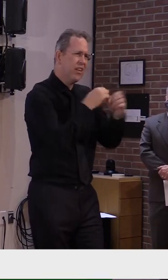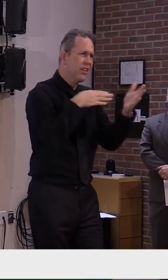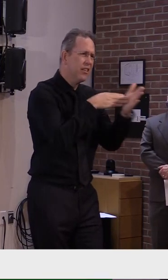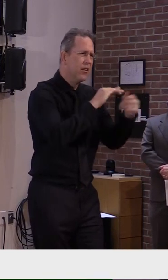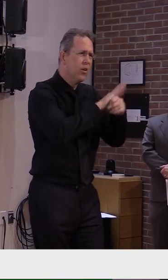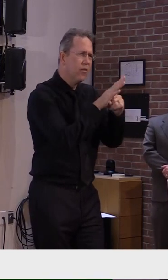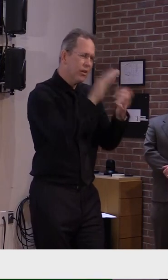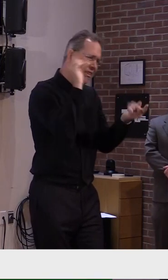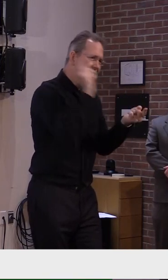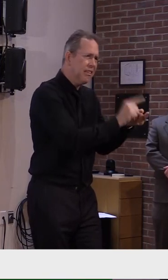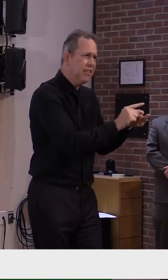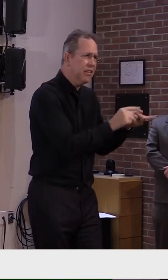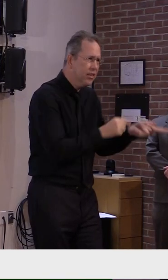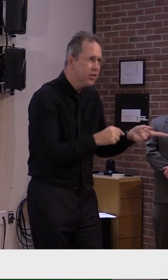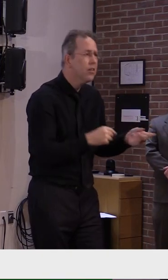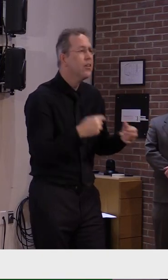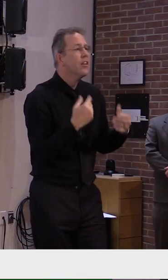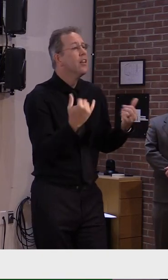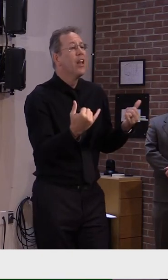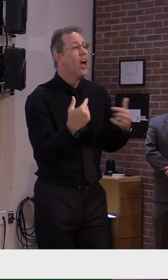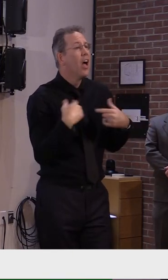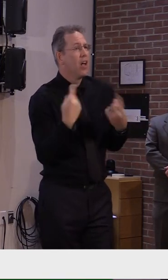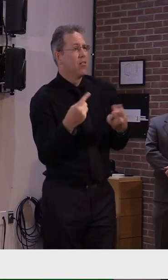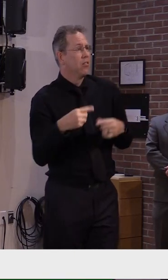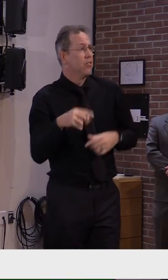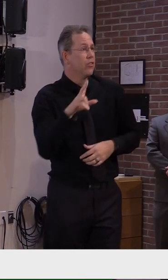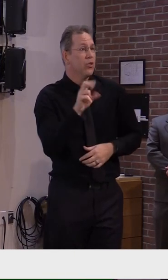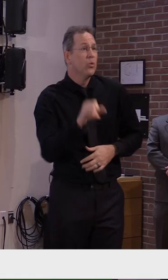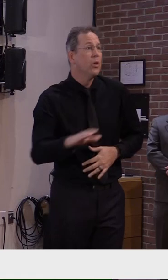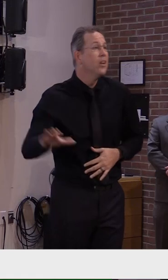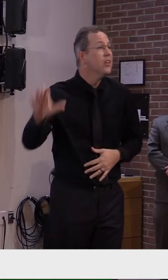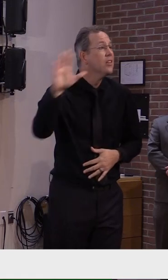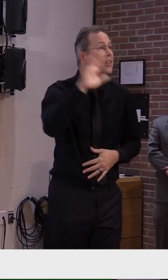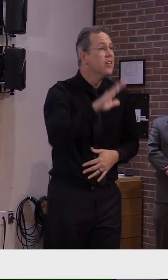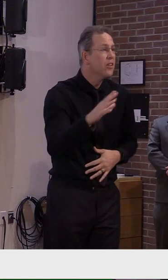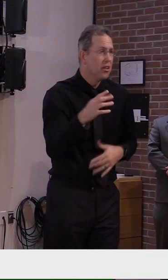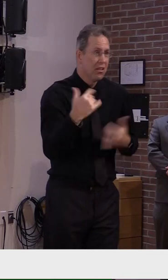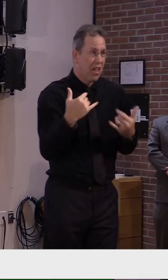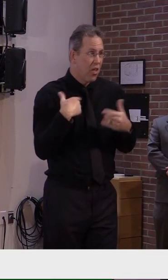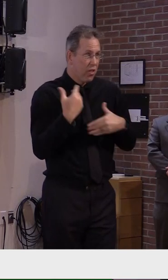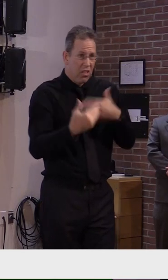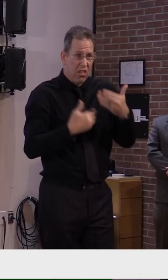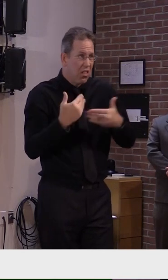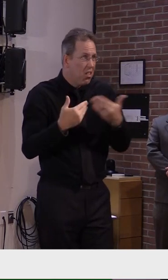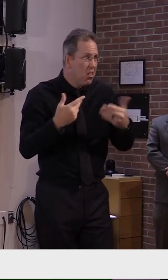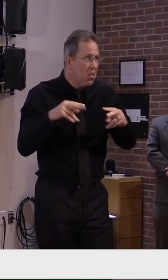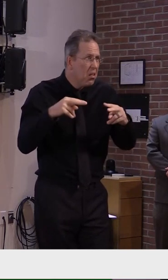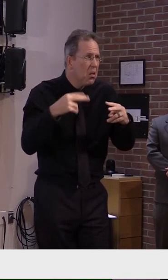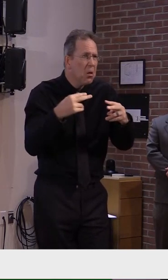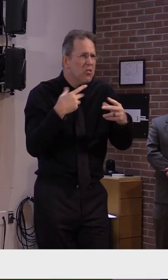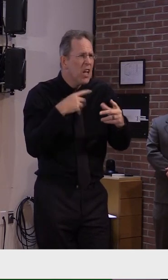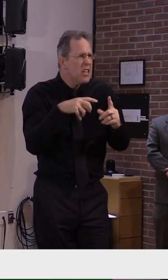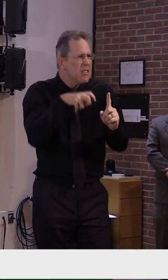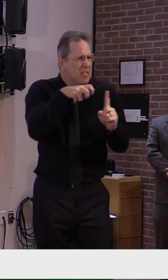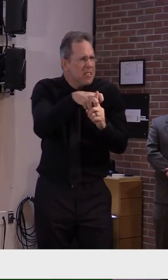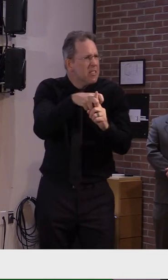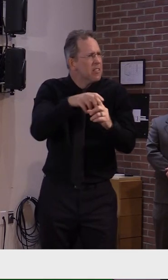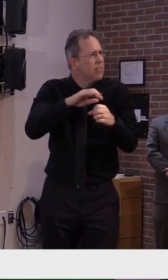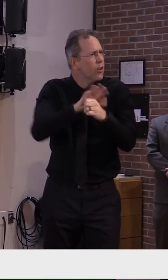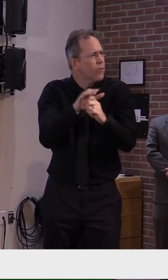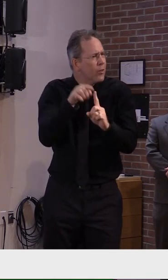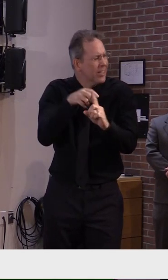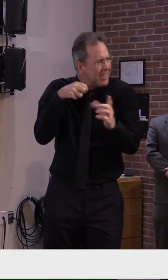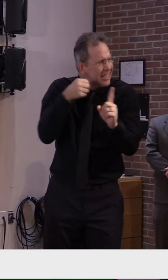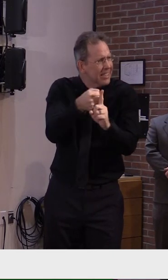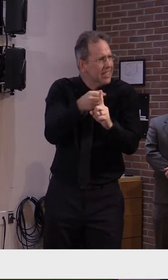our country and way of life is being attacked by this virus, not the protections we